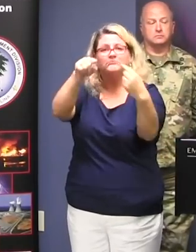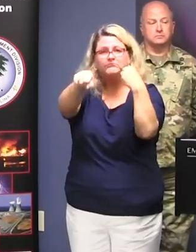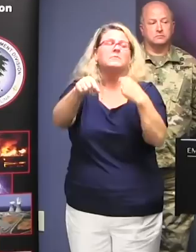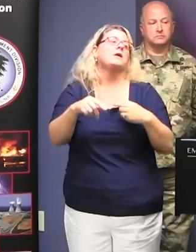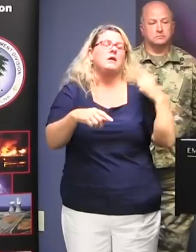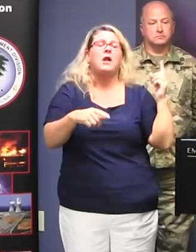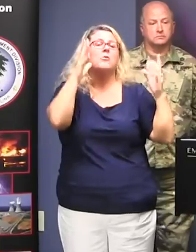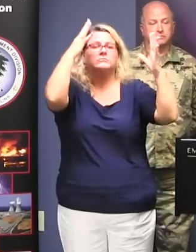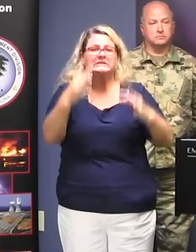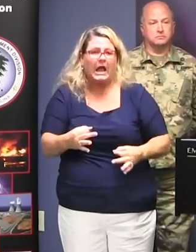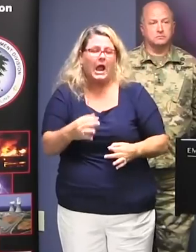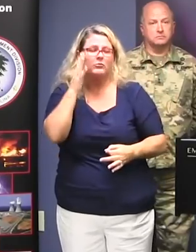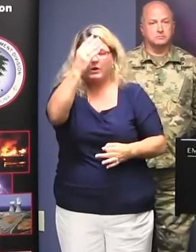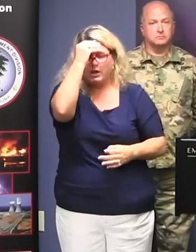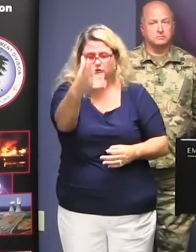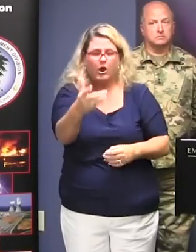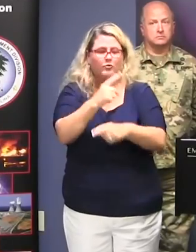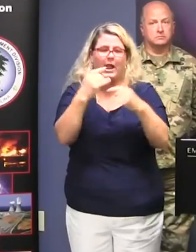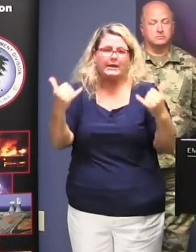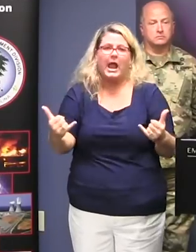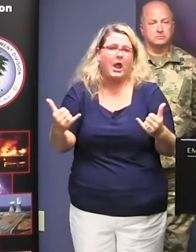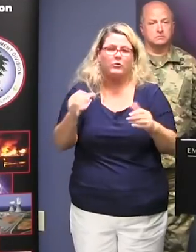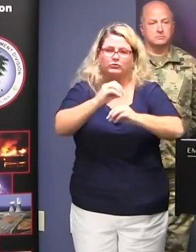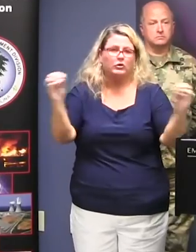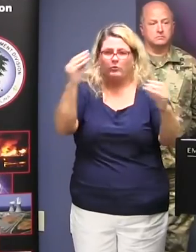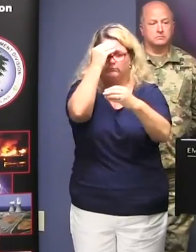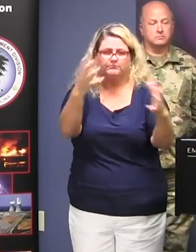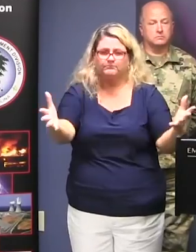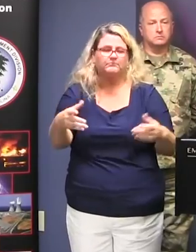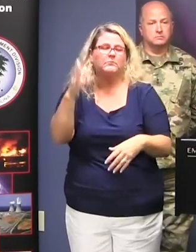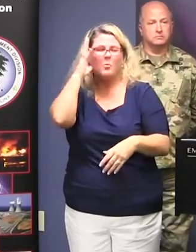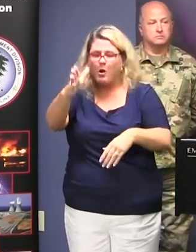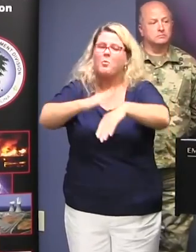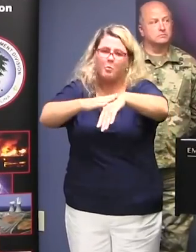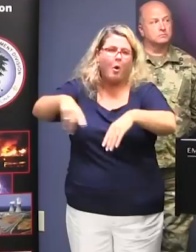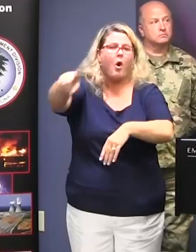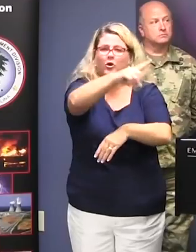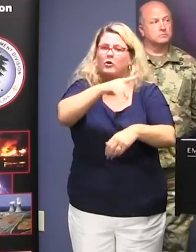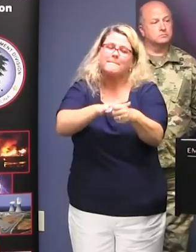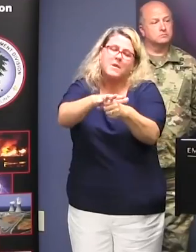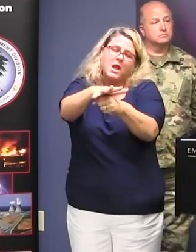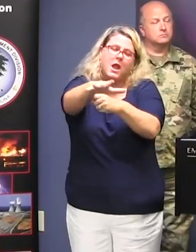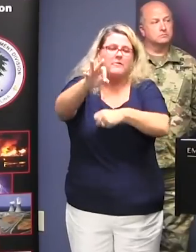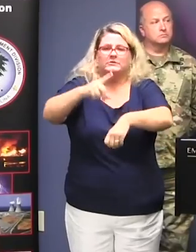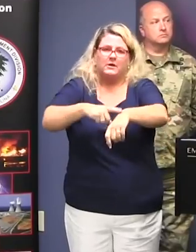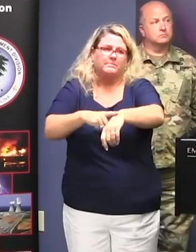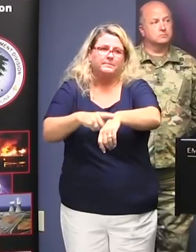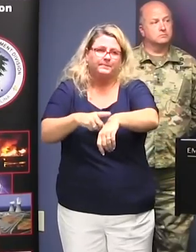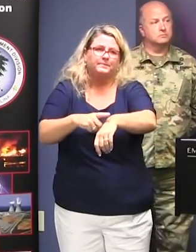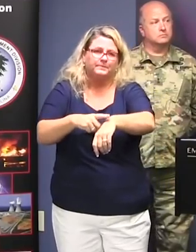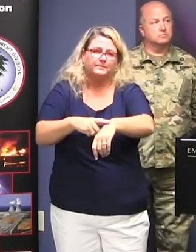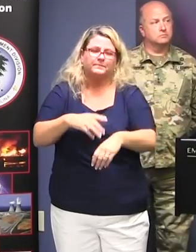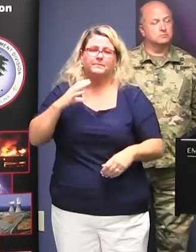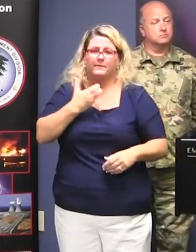And we'll be making the appropriate announcements at the appropriate time with plenty of lead time and notice in advance. And our team has been in